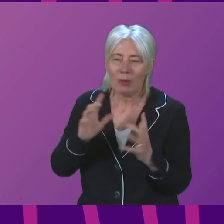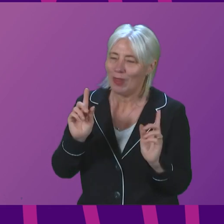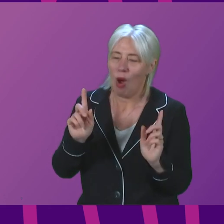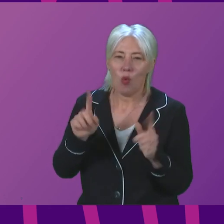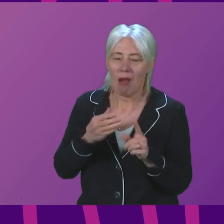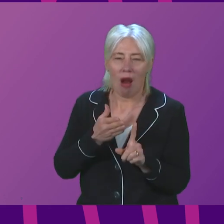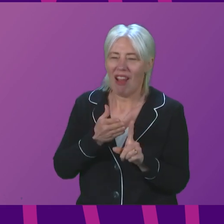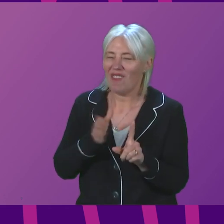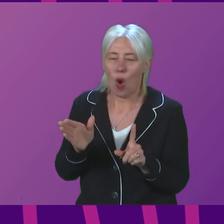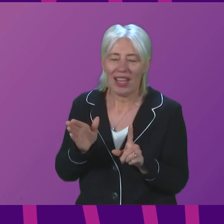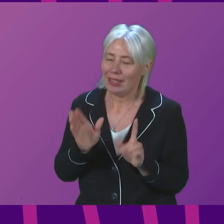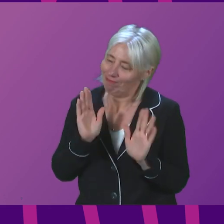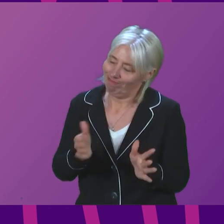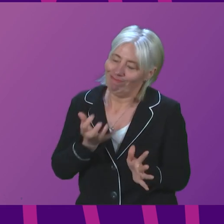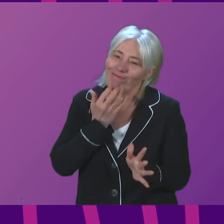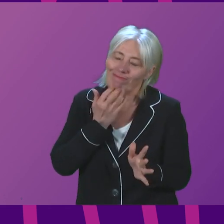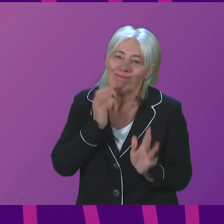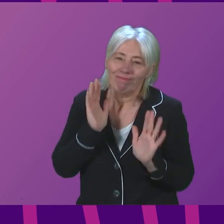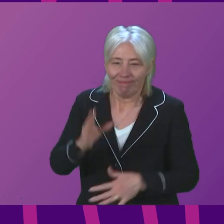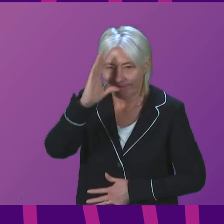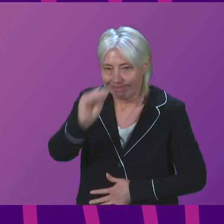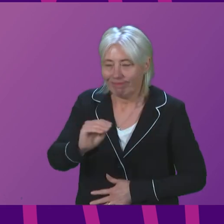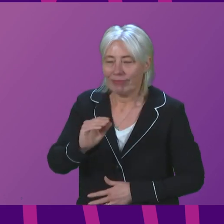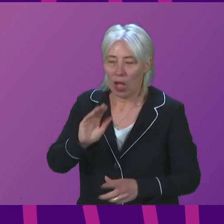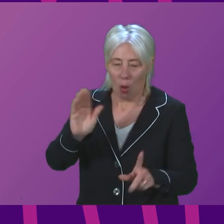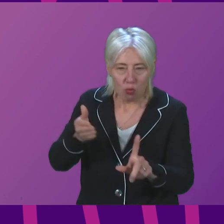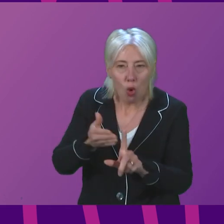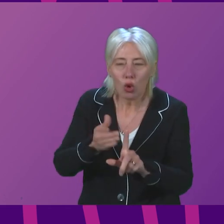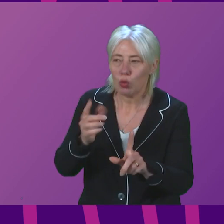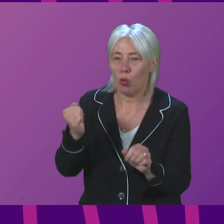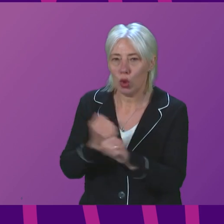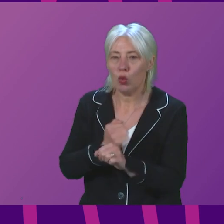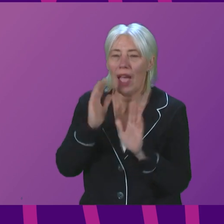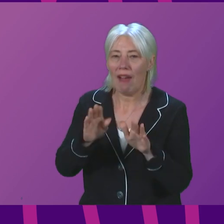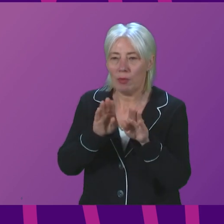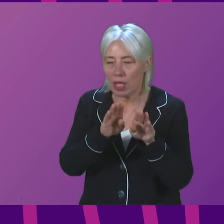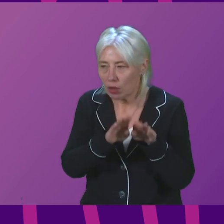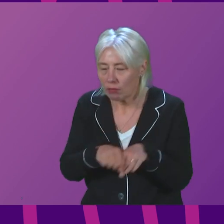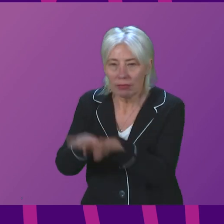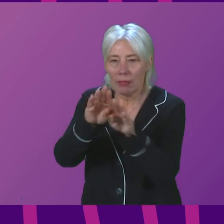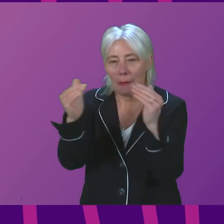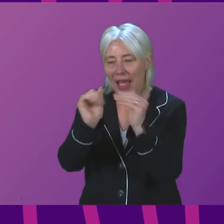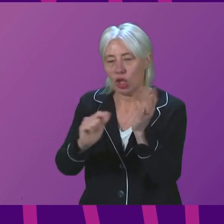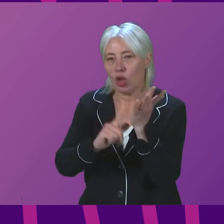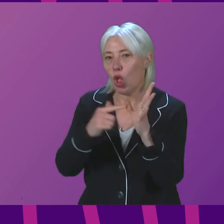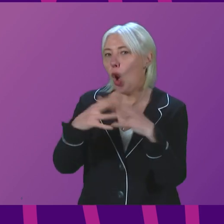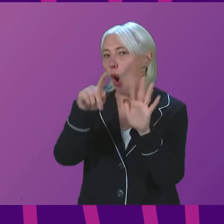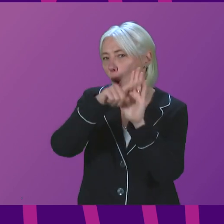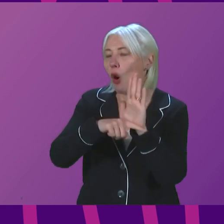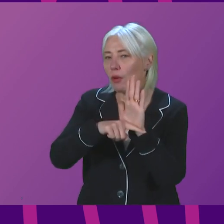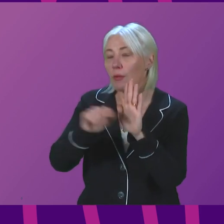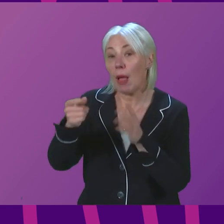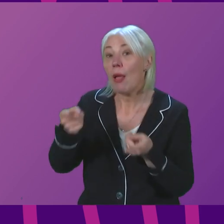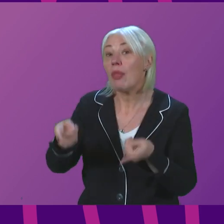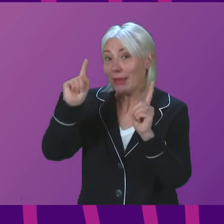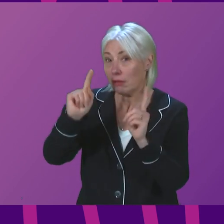saying that. We must make sure that what we do, the approach we choose, is consistent with the law. I know the Minister is committed